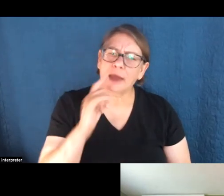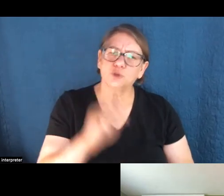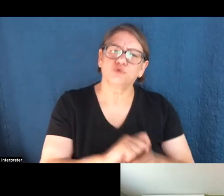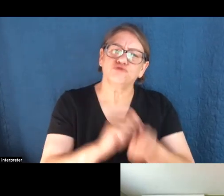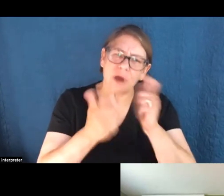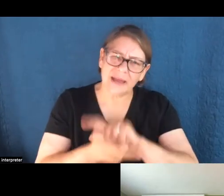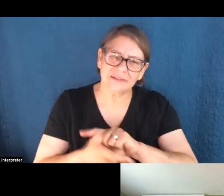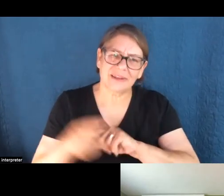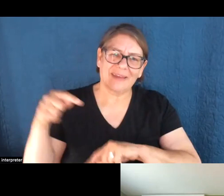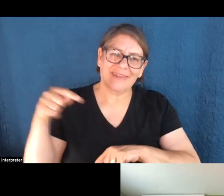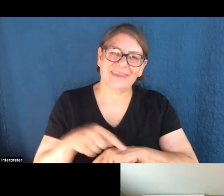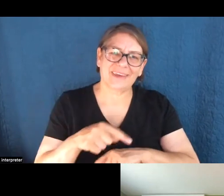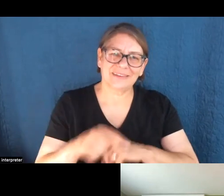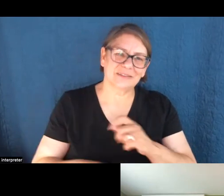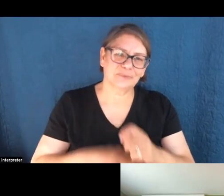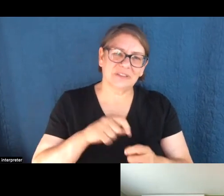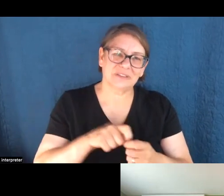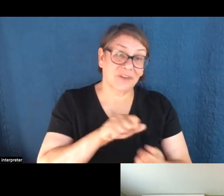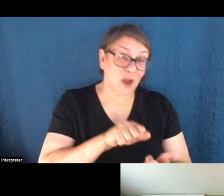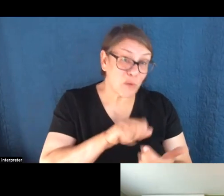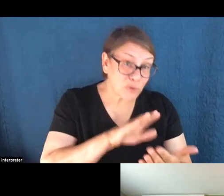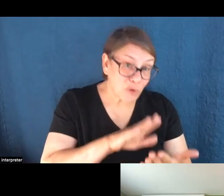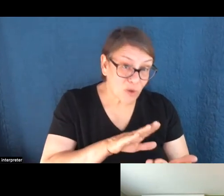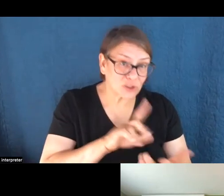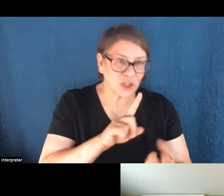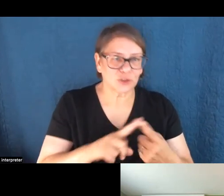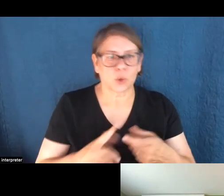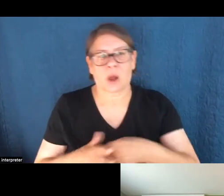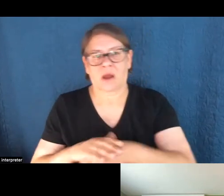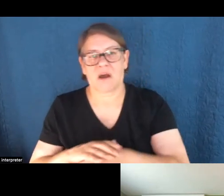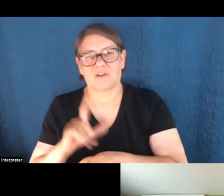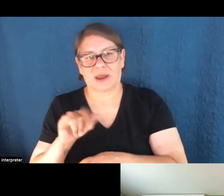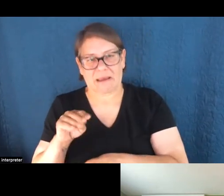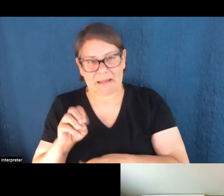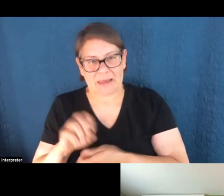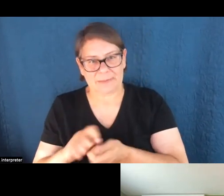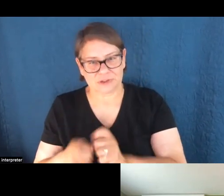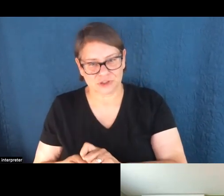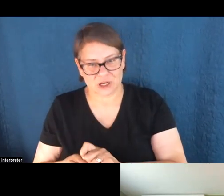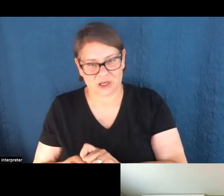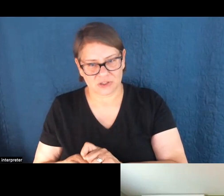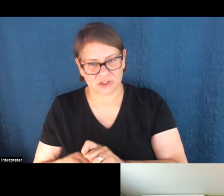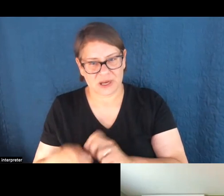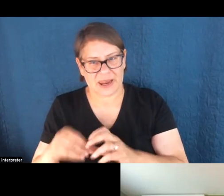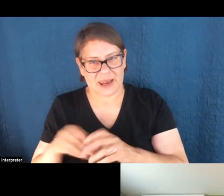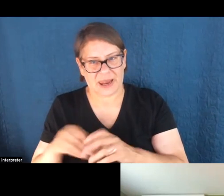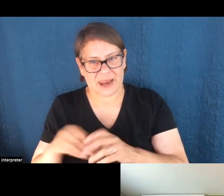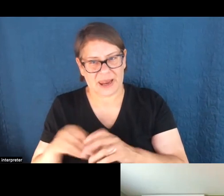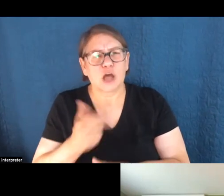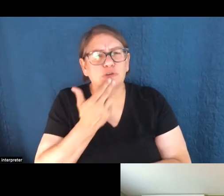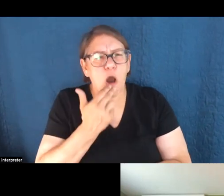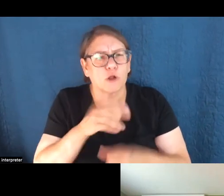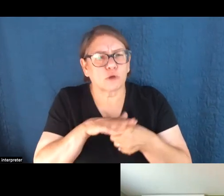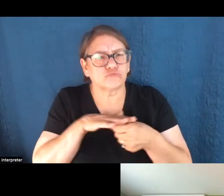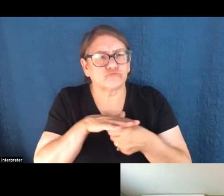particular approaches toward covering climate change in a smaller, more local